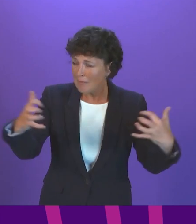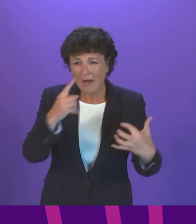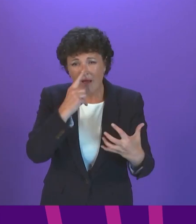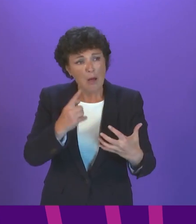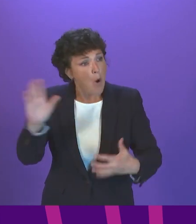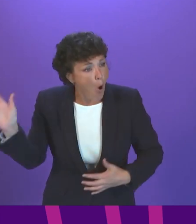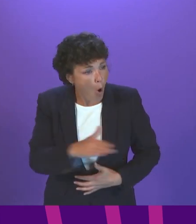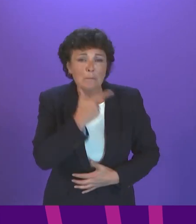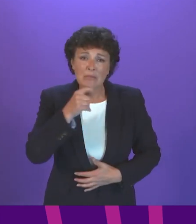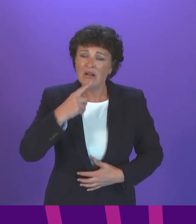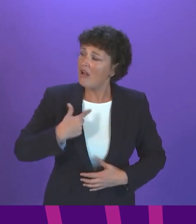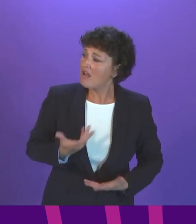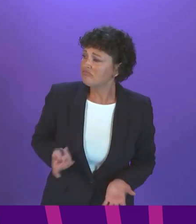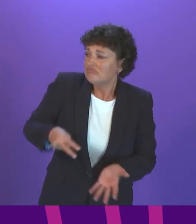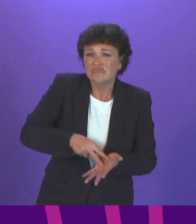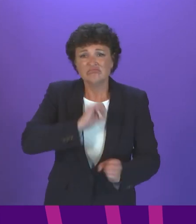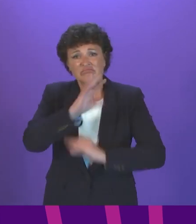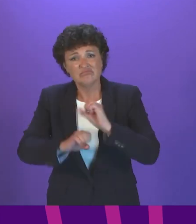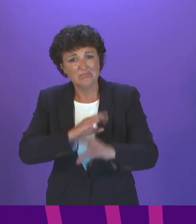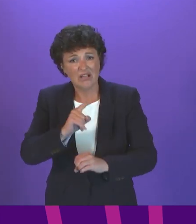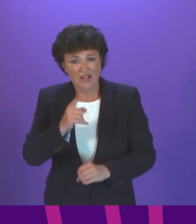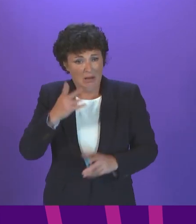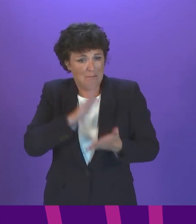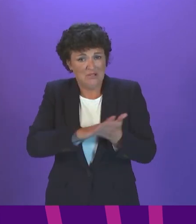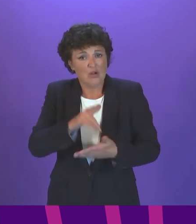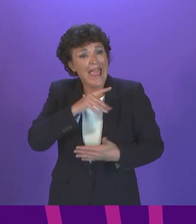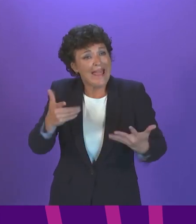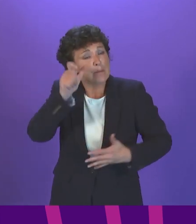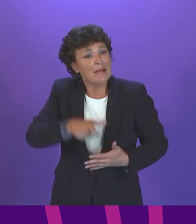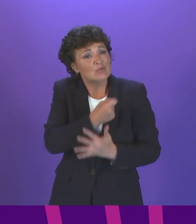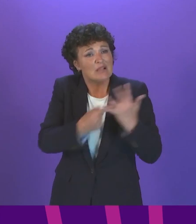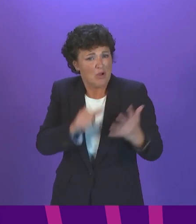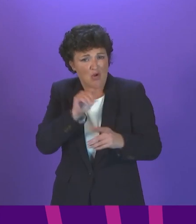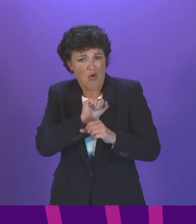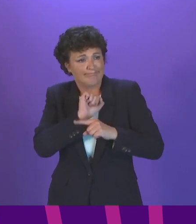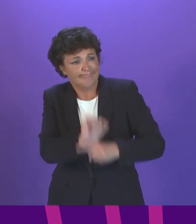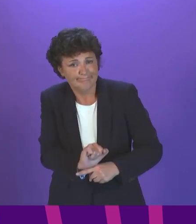where everybody can participate despite their disabilities. Thank you.